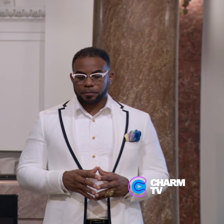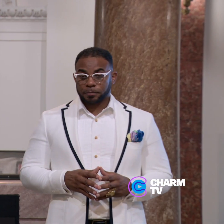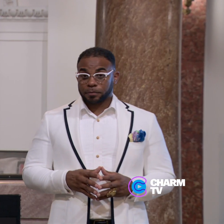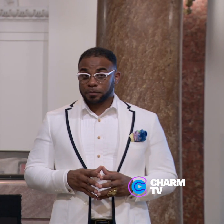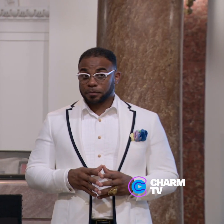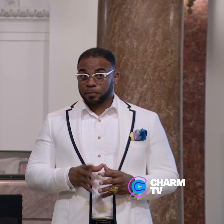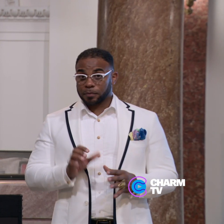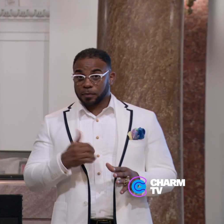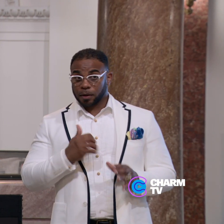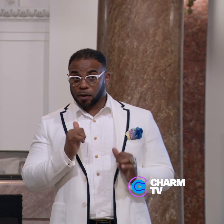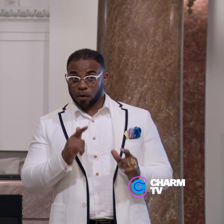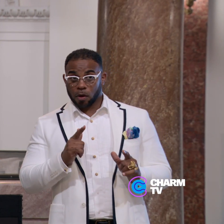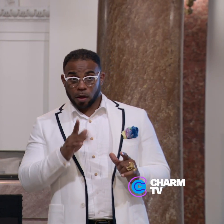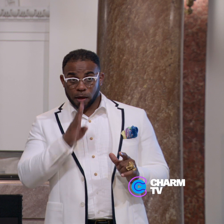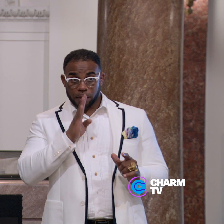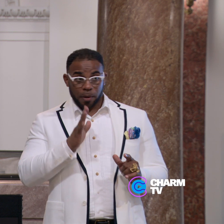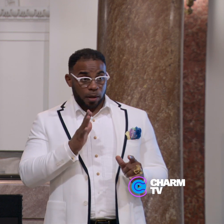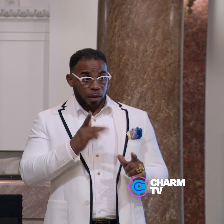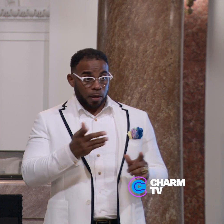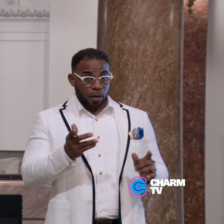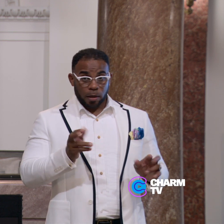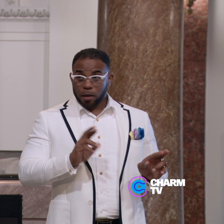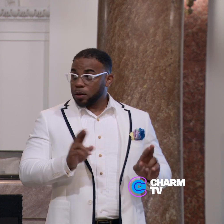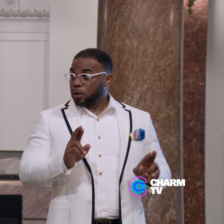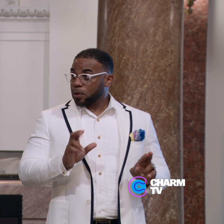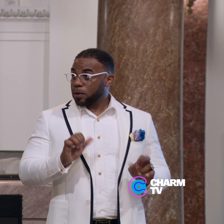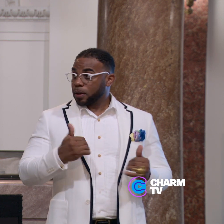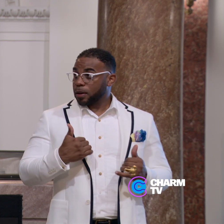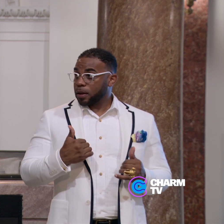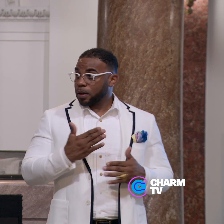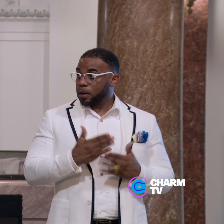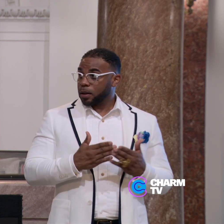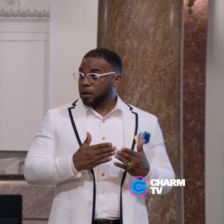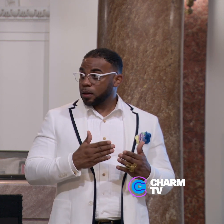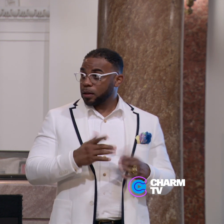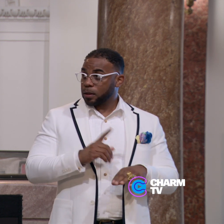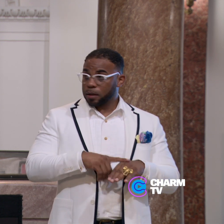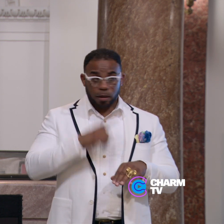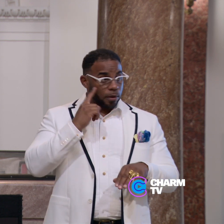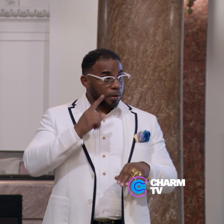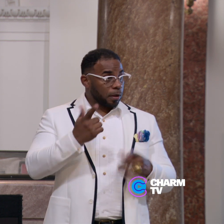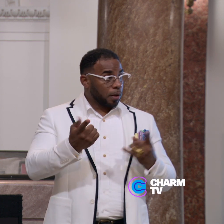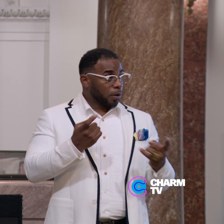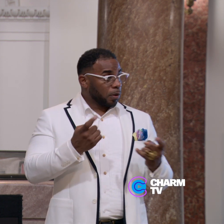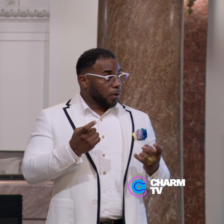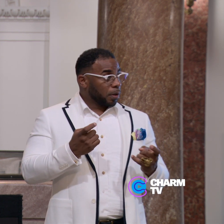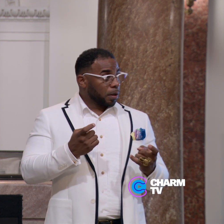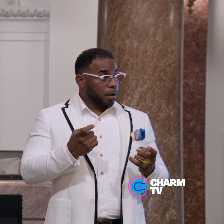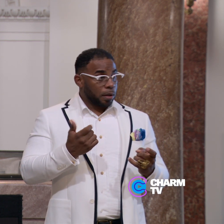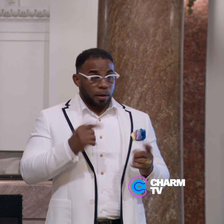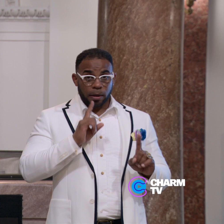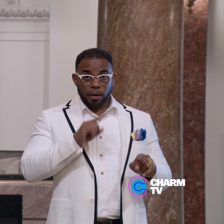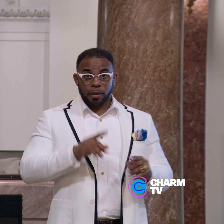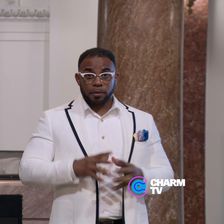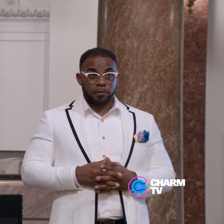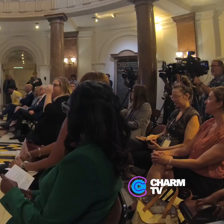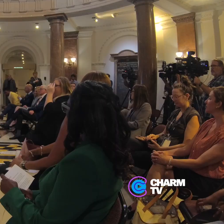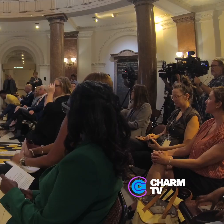And if we could have all speakers at the ready, we do have some time for any questions and answers.